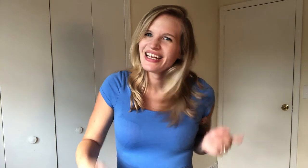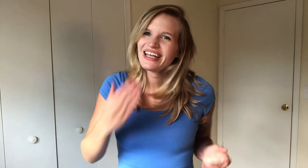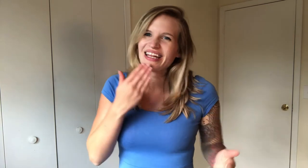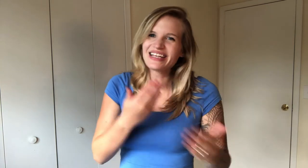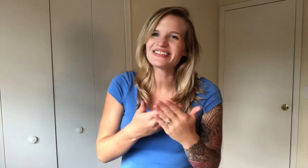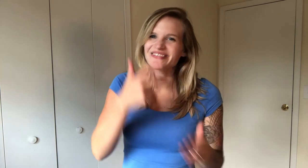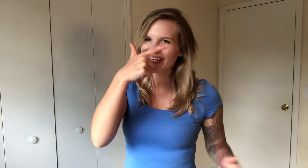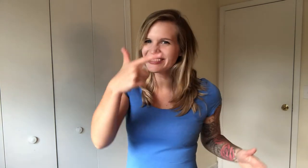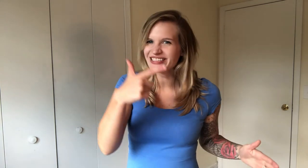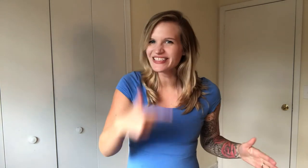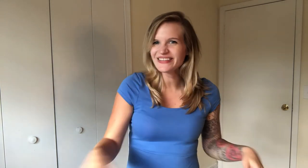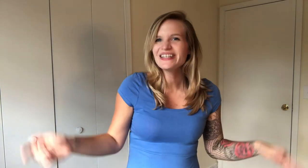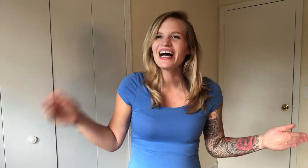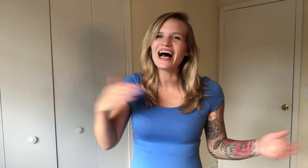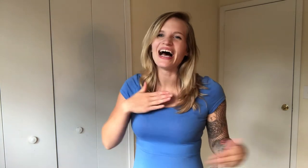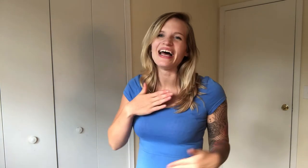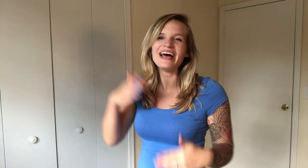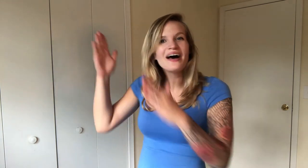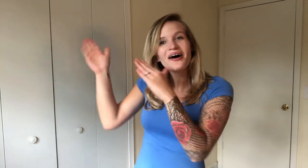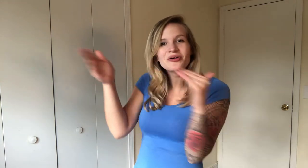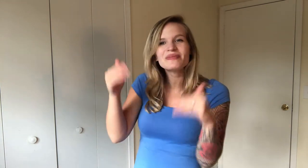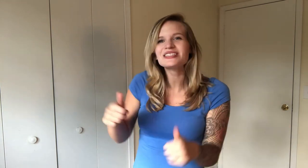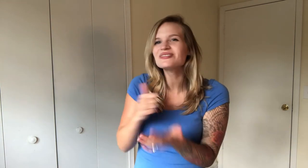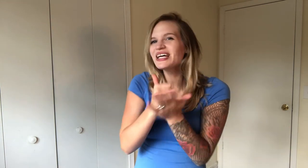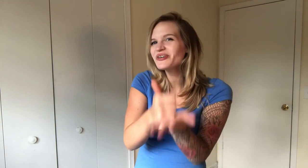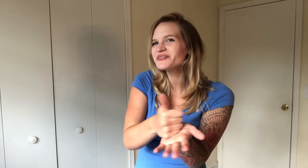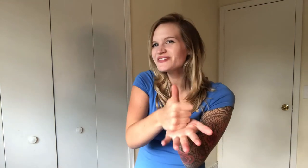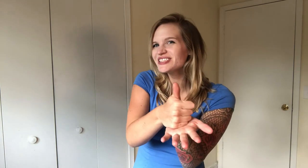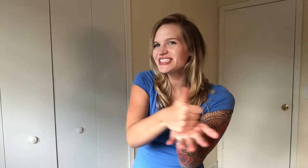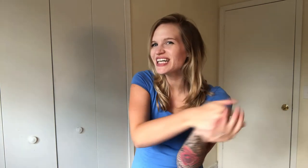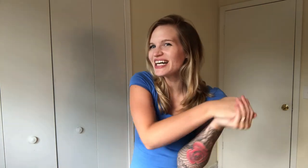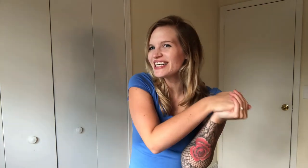Thanks for watching though. I hope this was helpful for you guys.